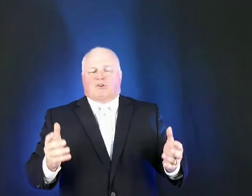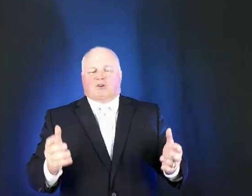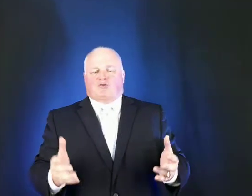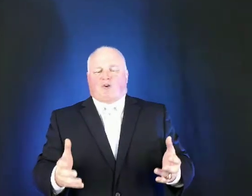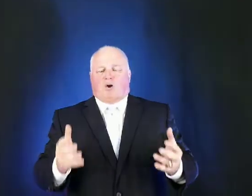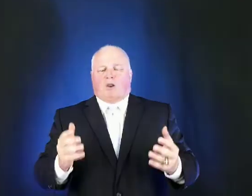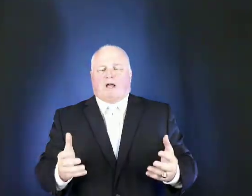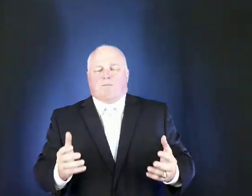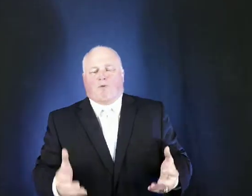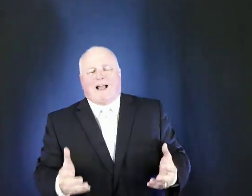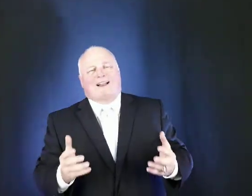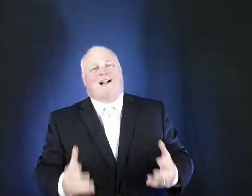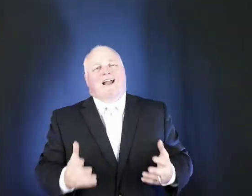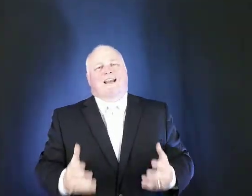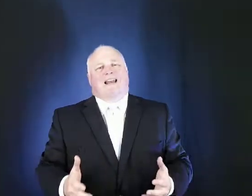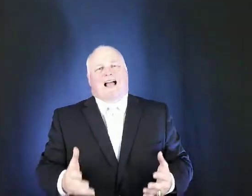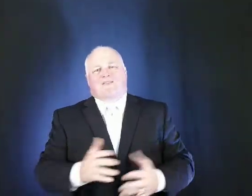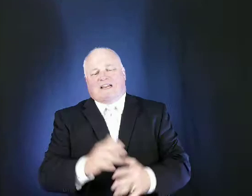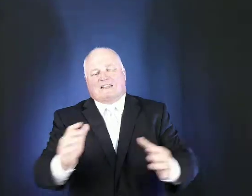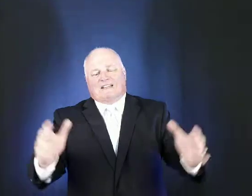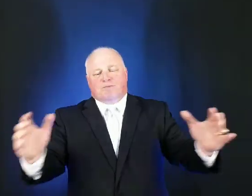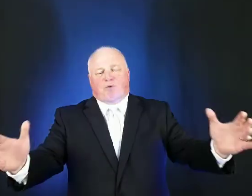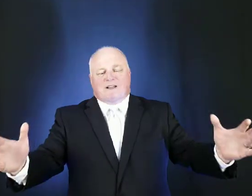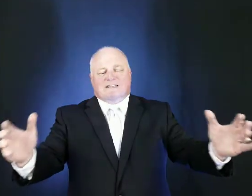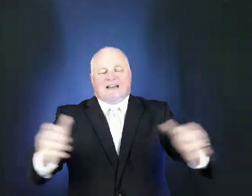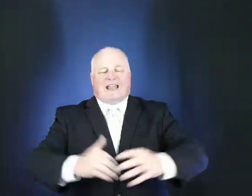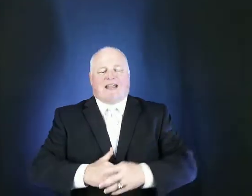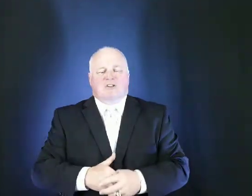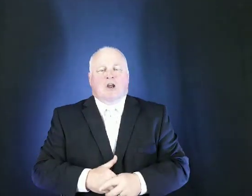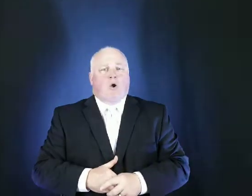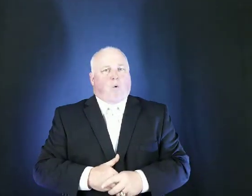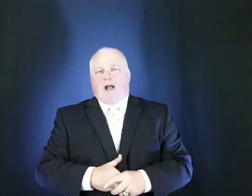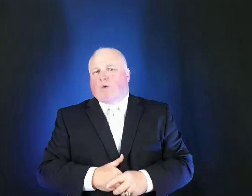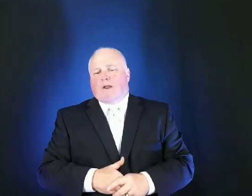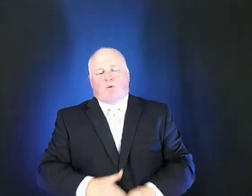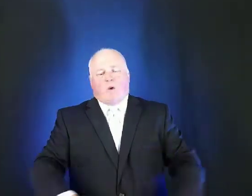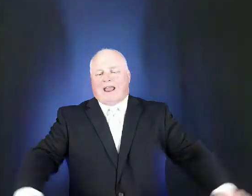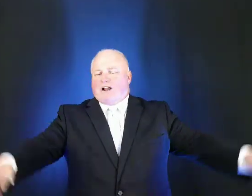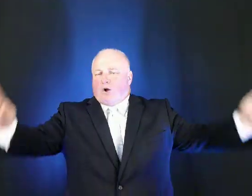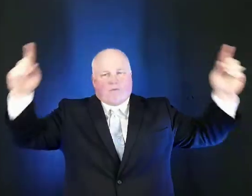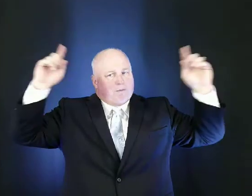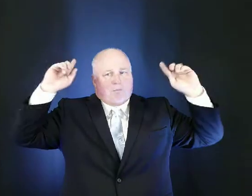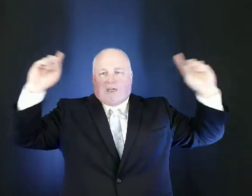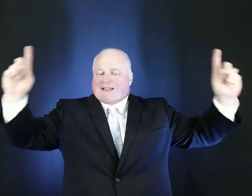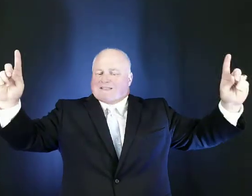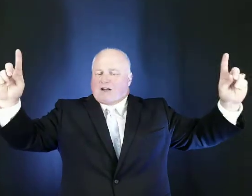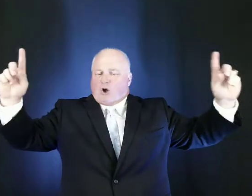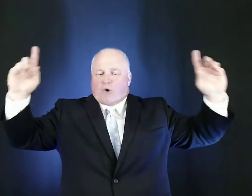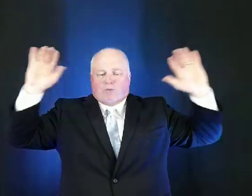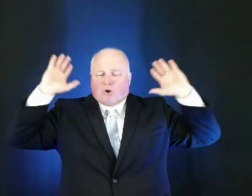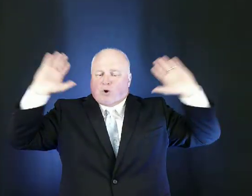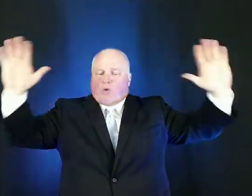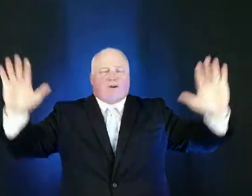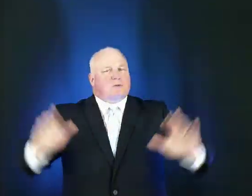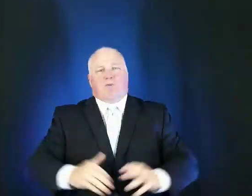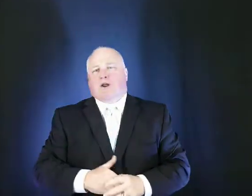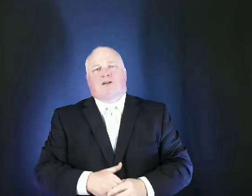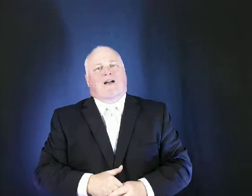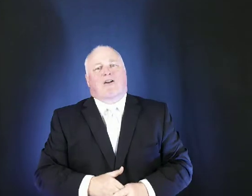-control upright godly lives in this present age while we wait on the blessed hope the glorious appearing of our